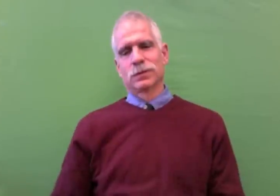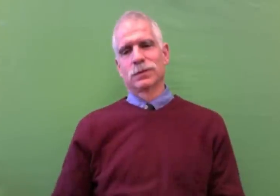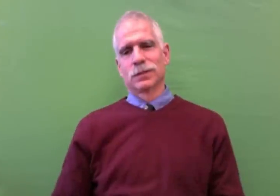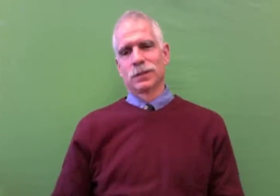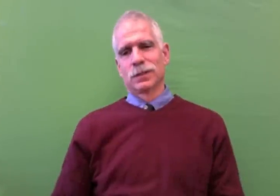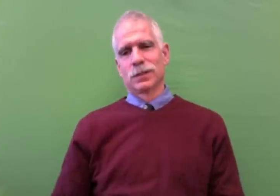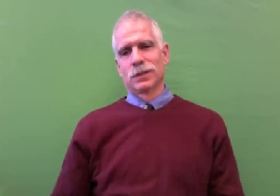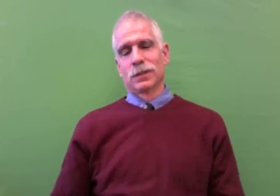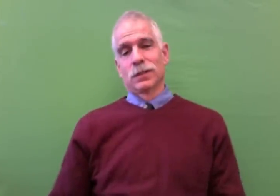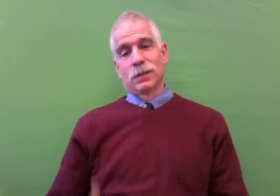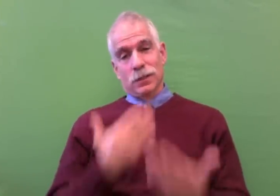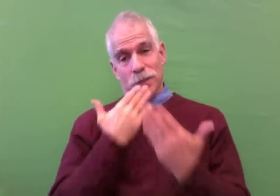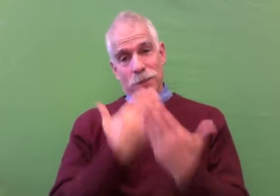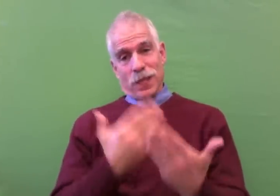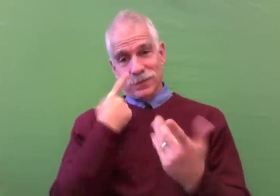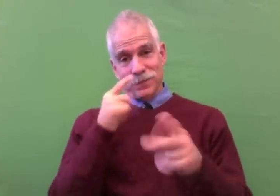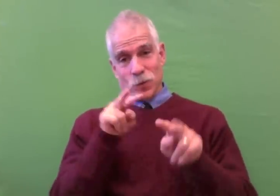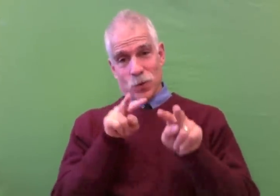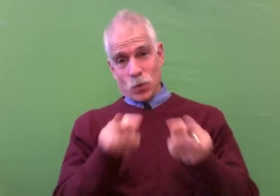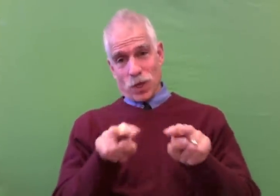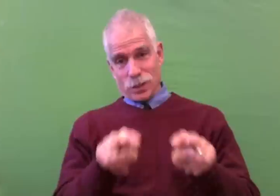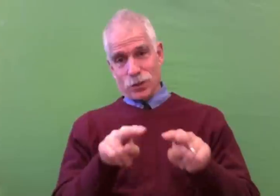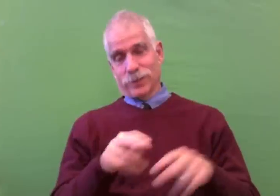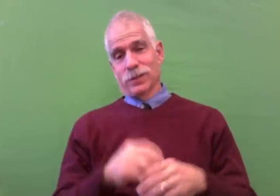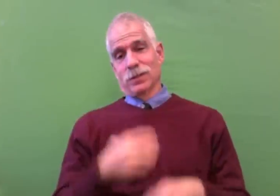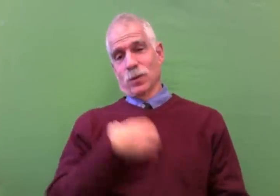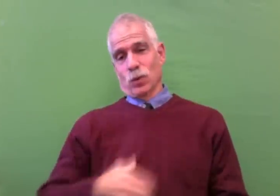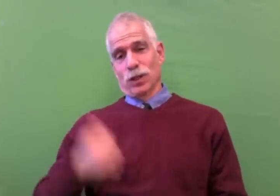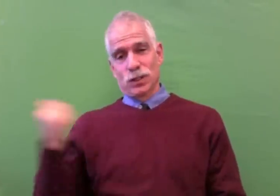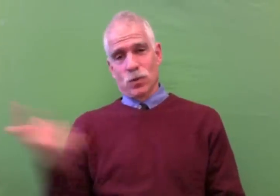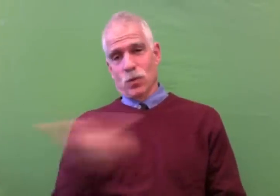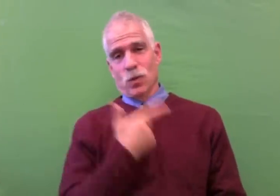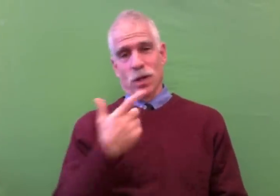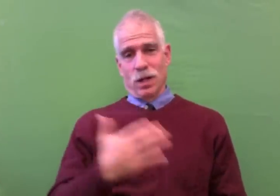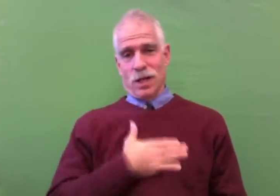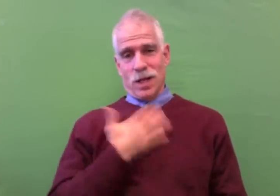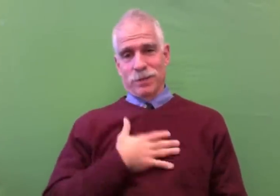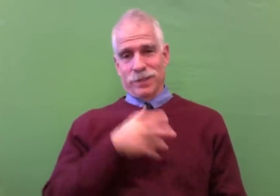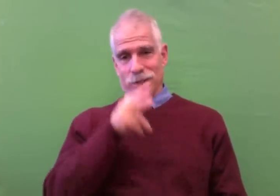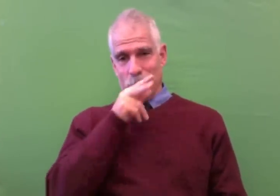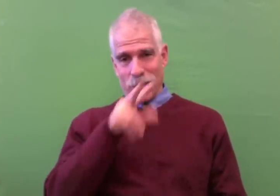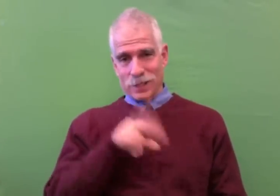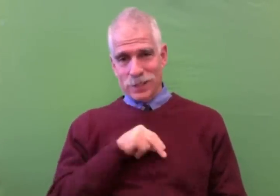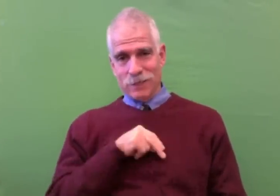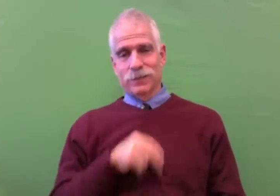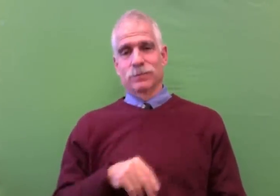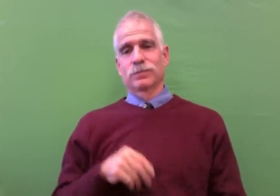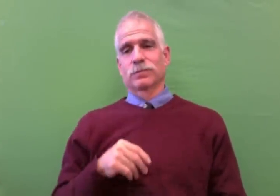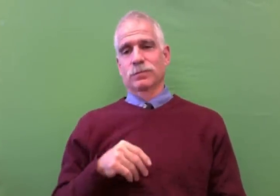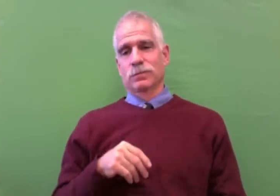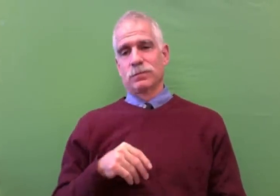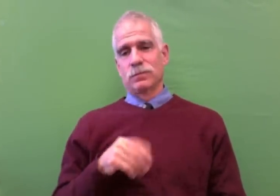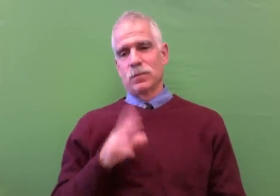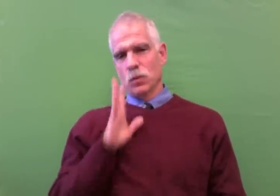also doing the same. So thank you for watching. I wish you all a Happy Thanksgiving